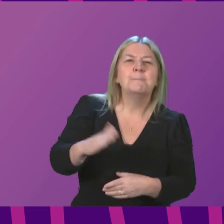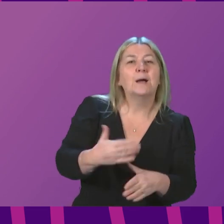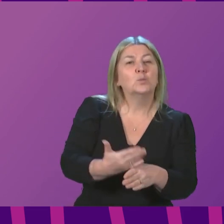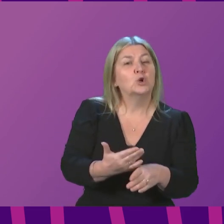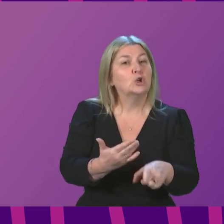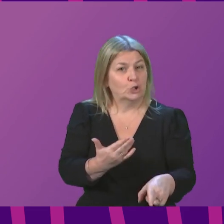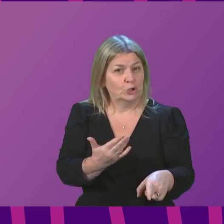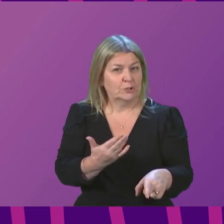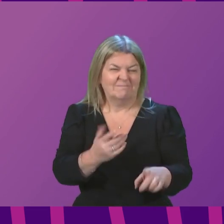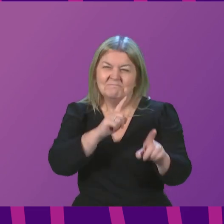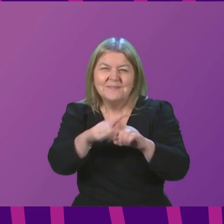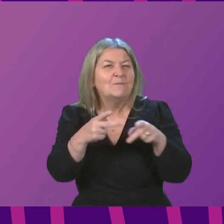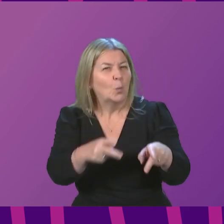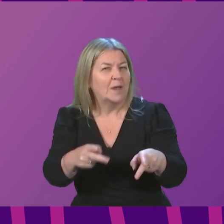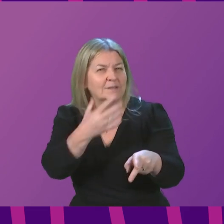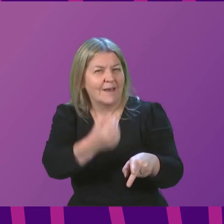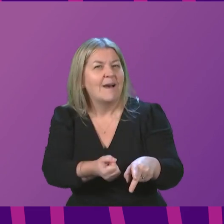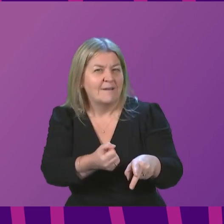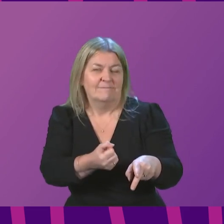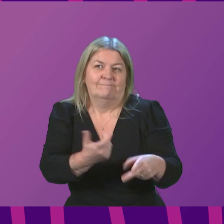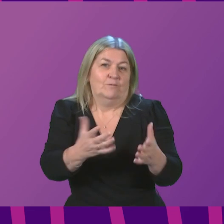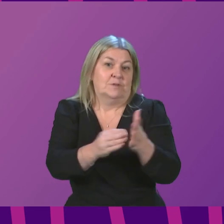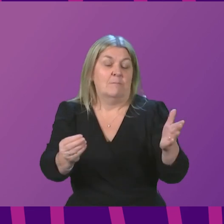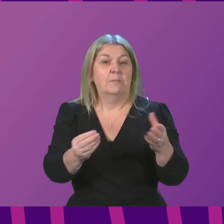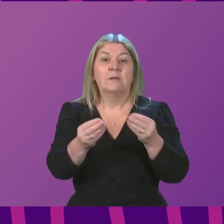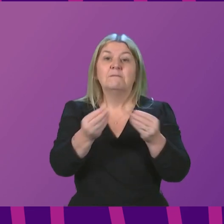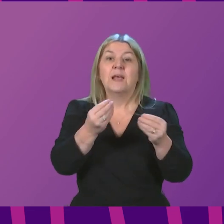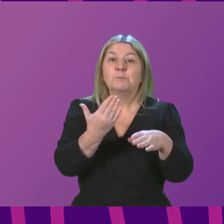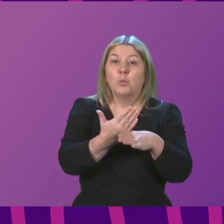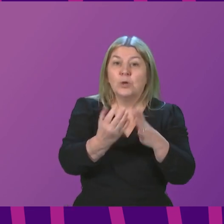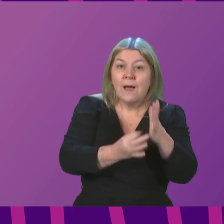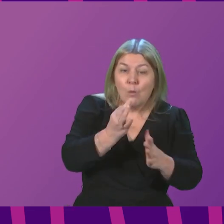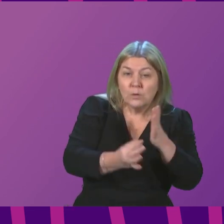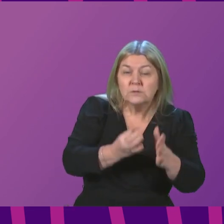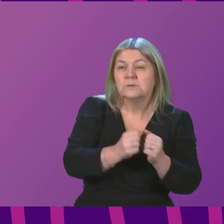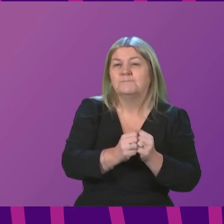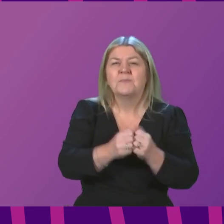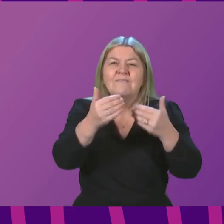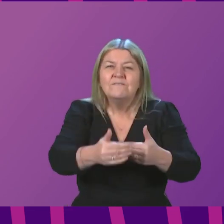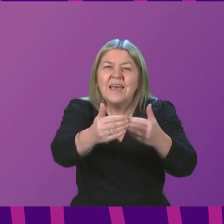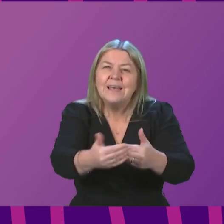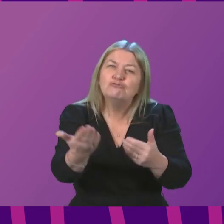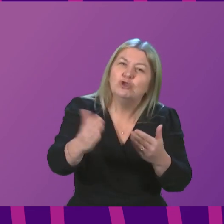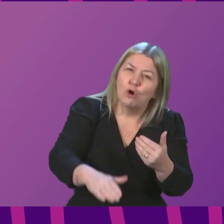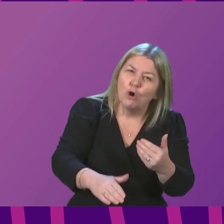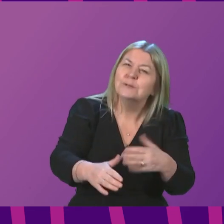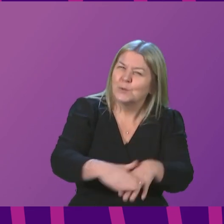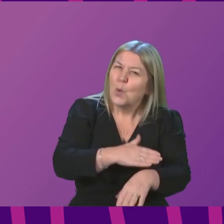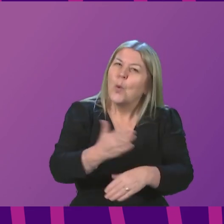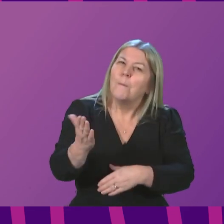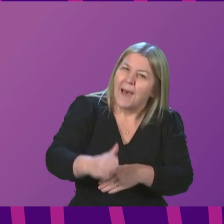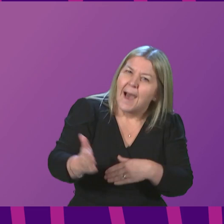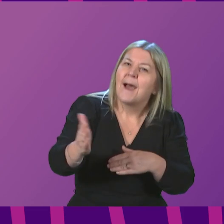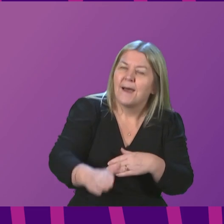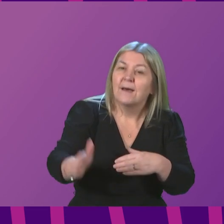that support employees back into the workplace. Flexible working, for example, phased returns or a change to duties or working pattern.